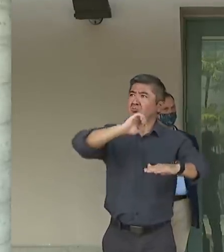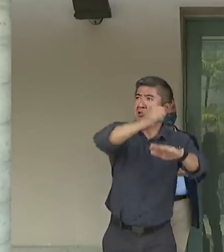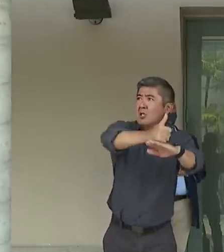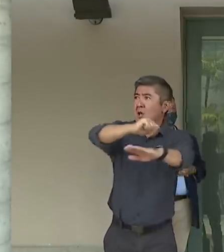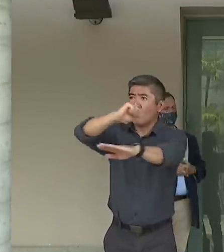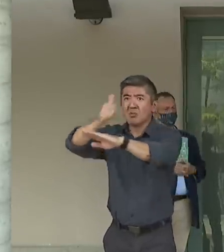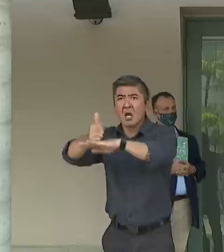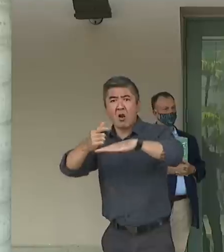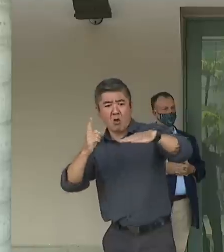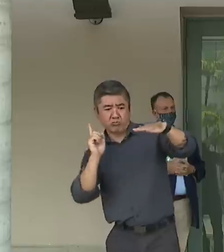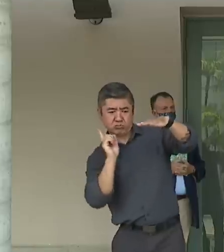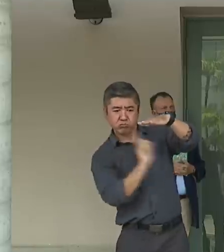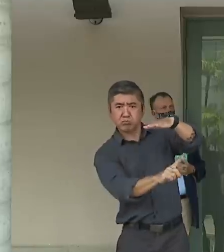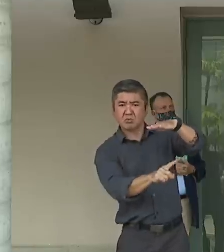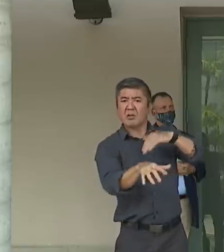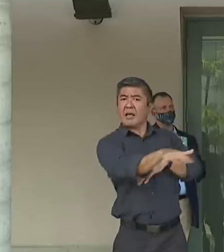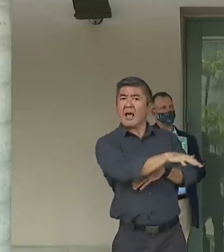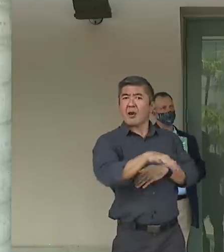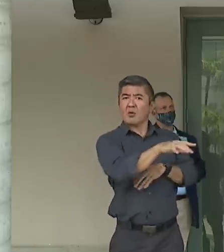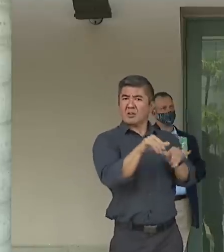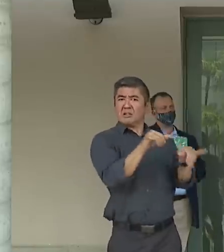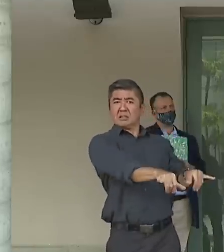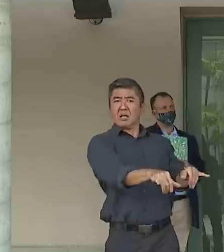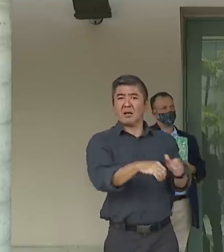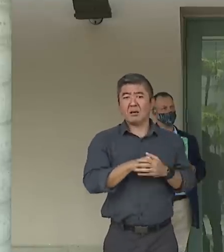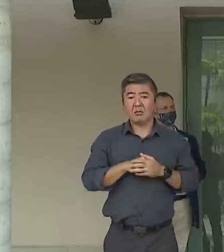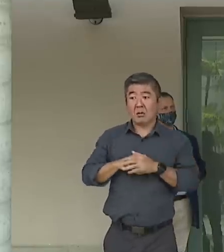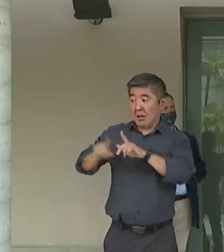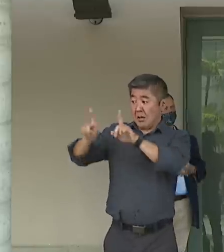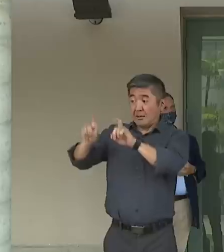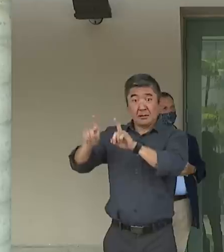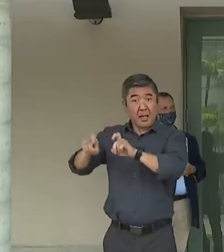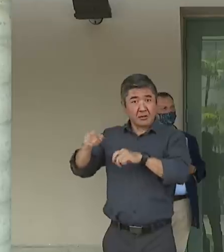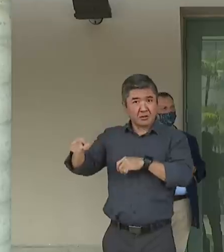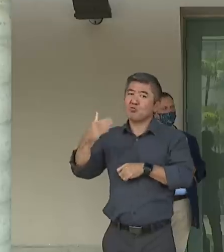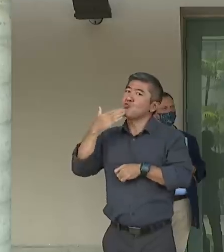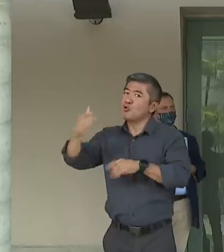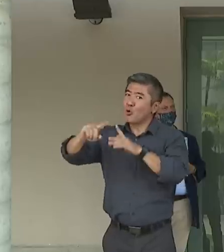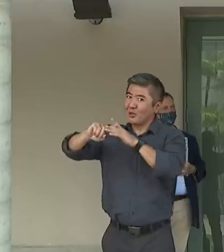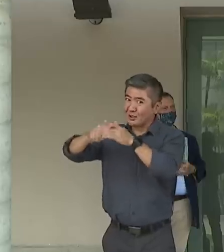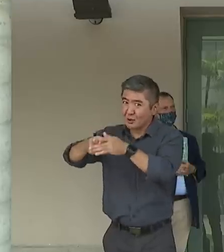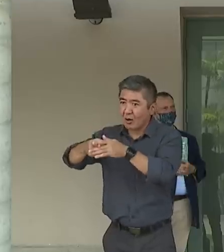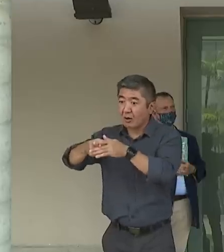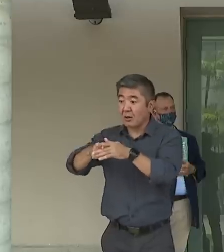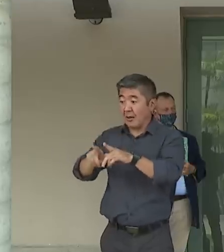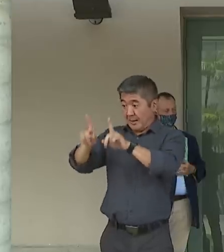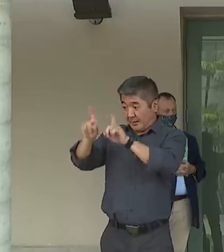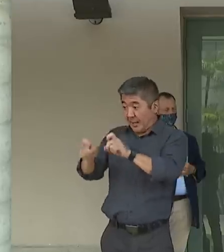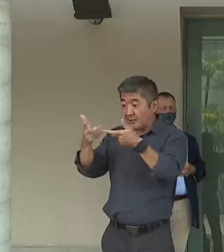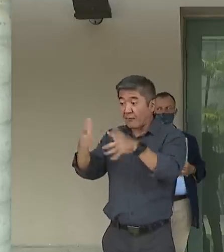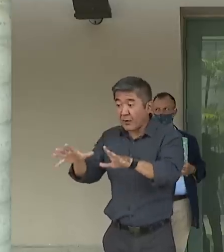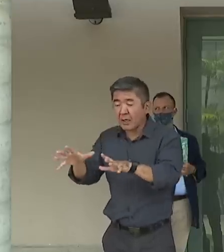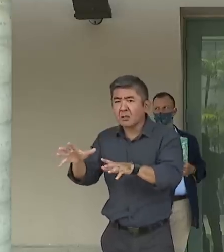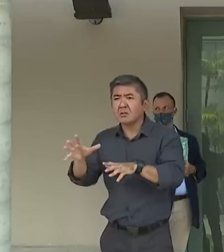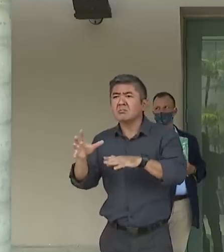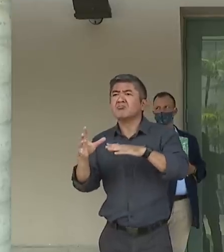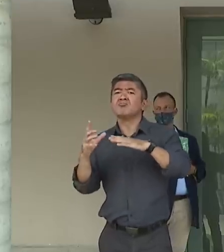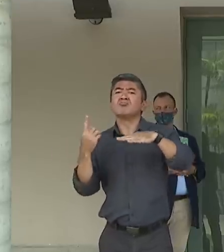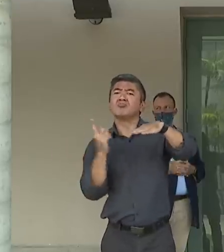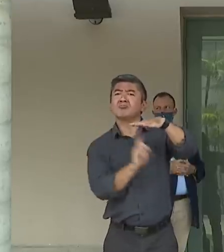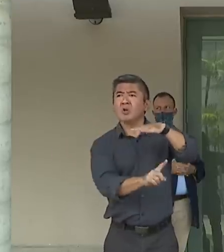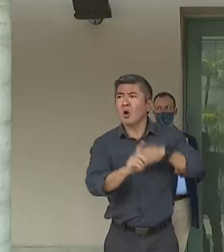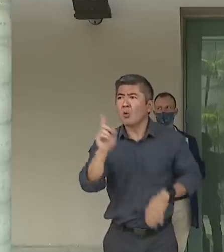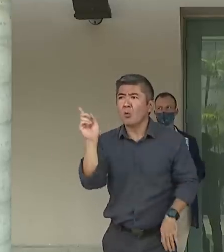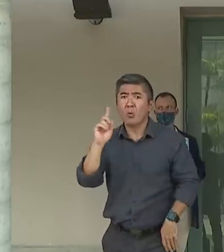we know a test is great as a start. But if you don't have the ability to isolate or to quarantine,